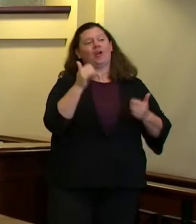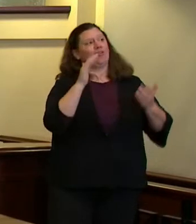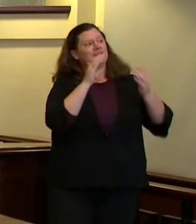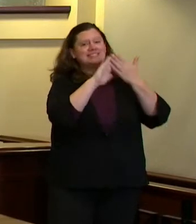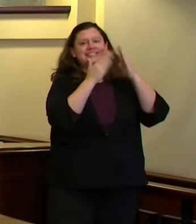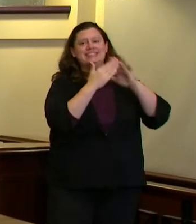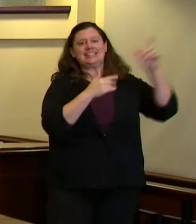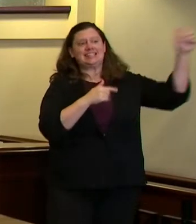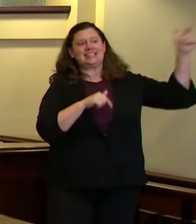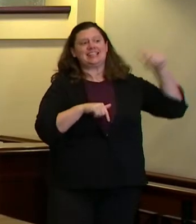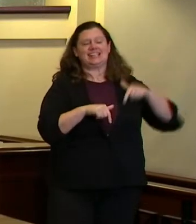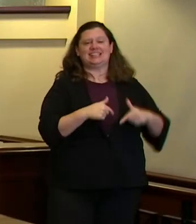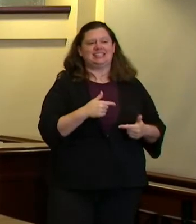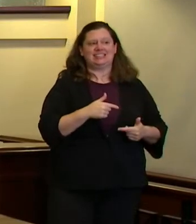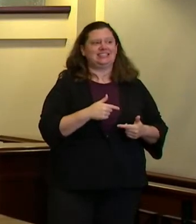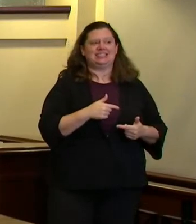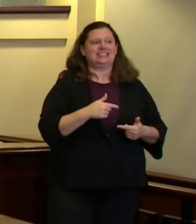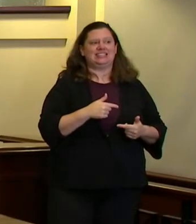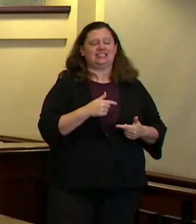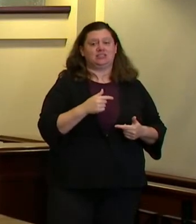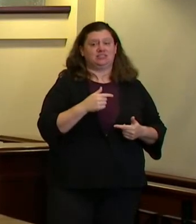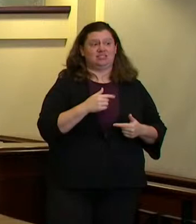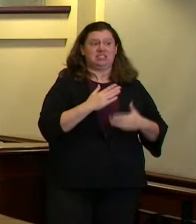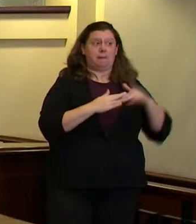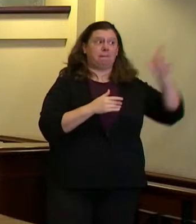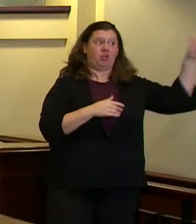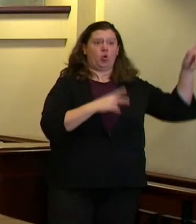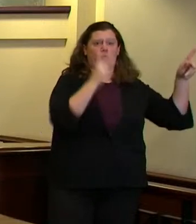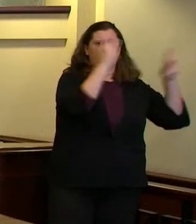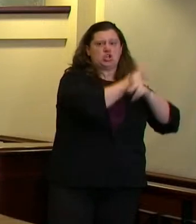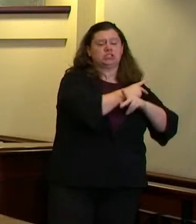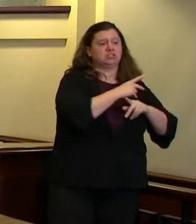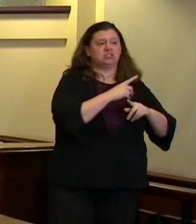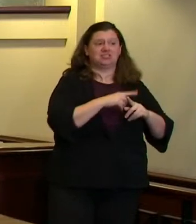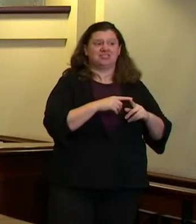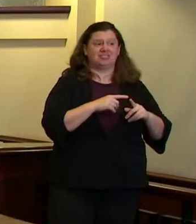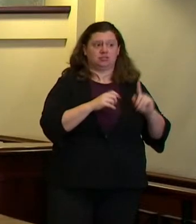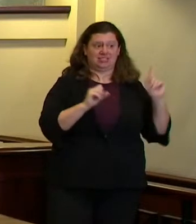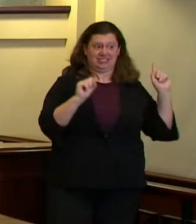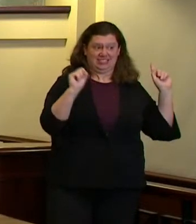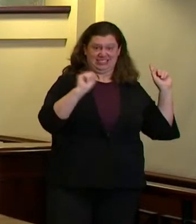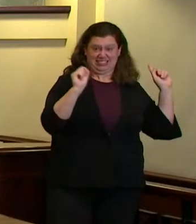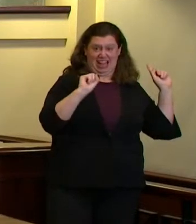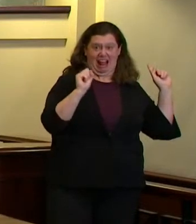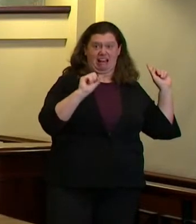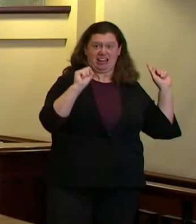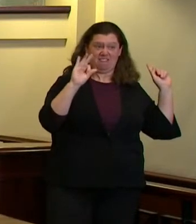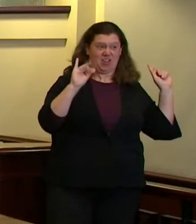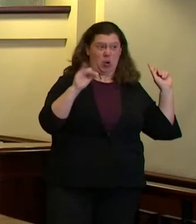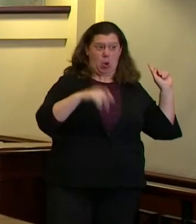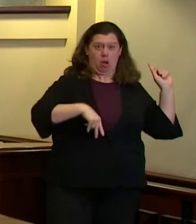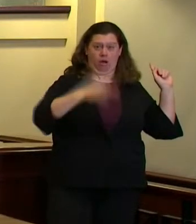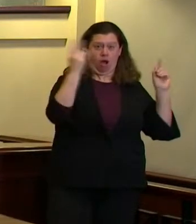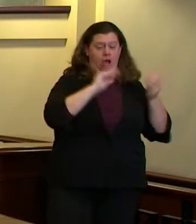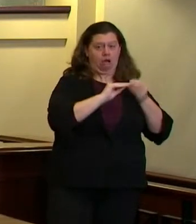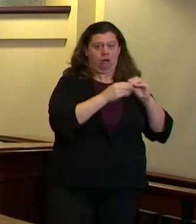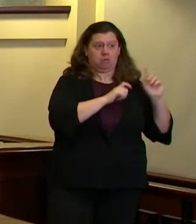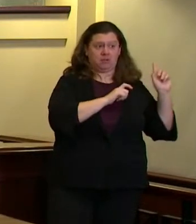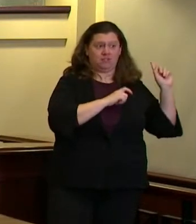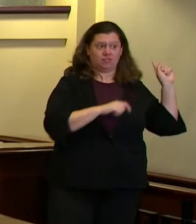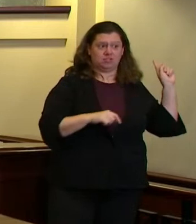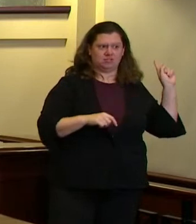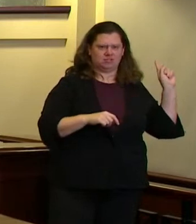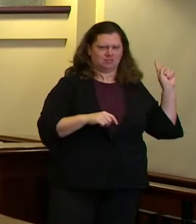than some other neighboring jurisdictions seattle and san francisco for example the other metric that's